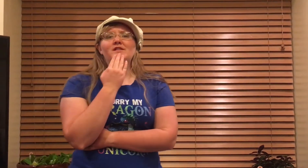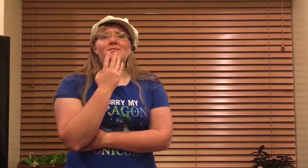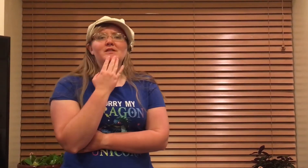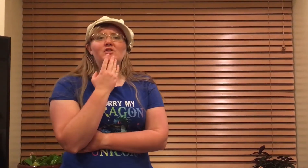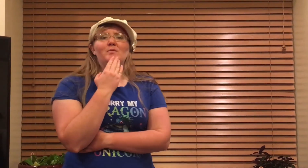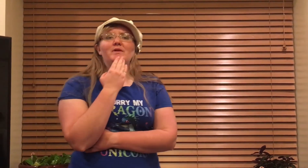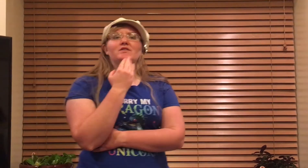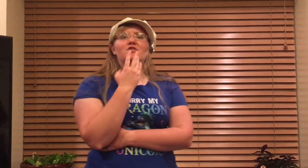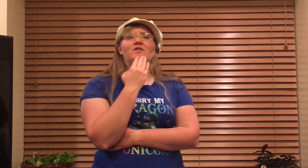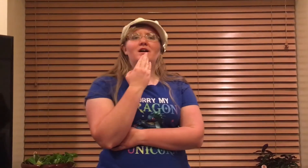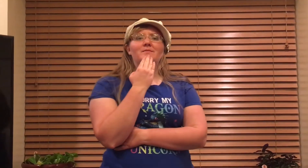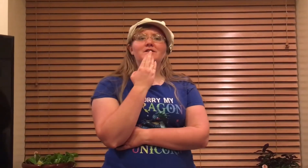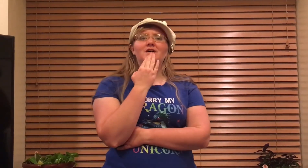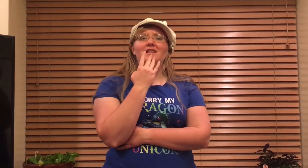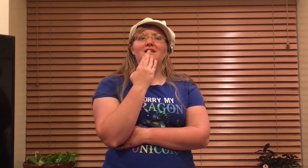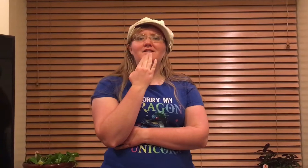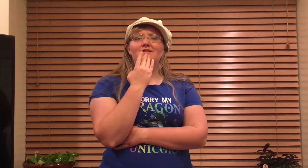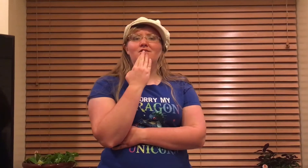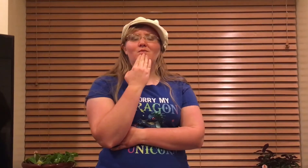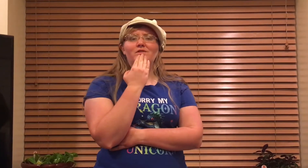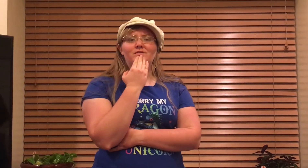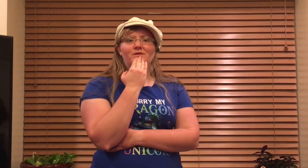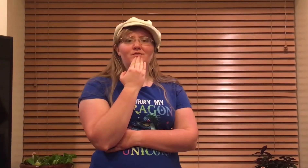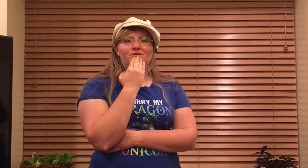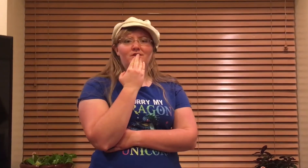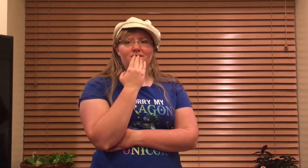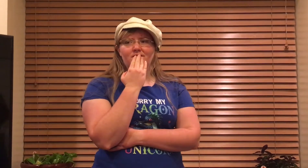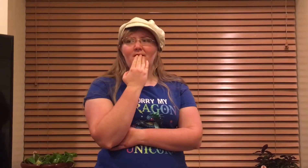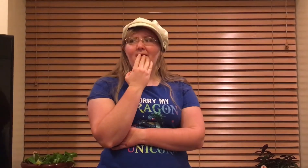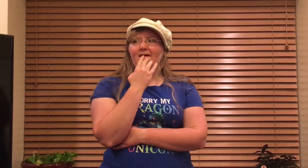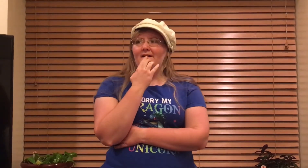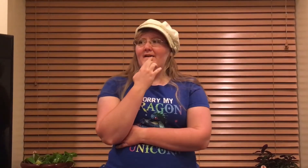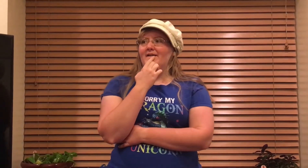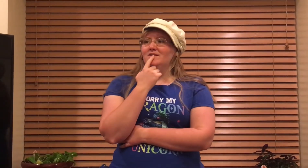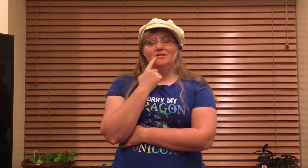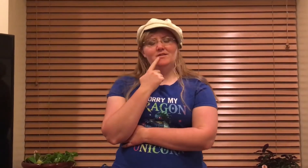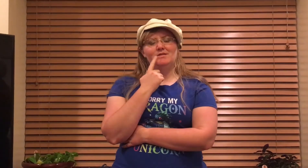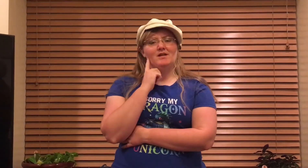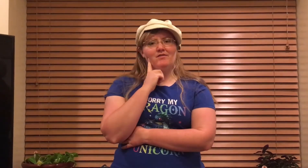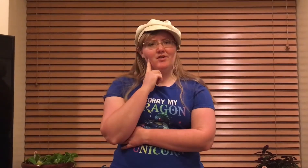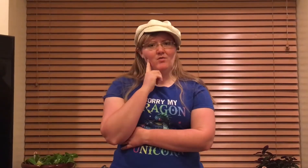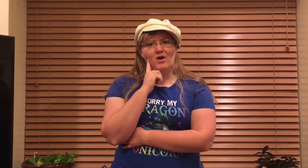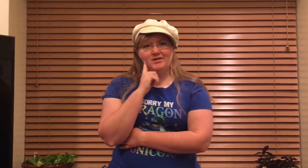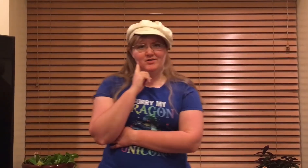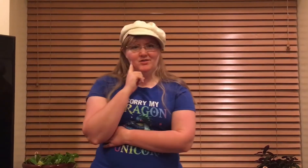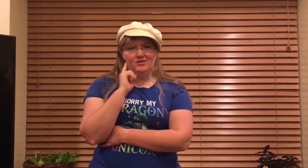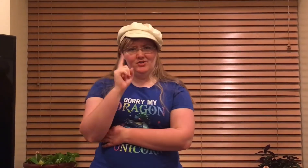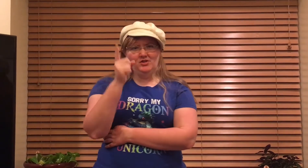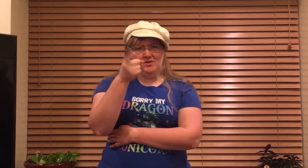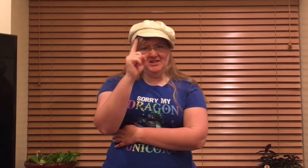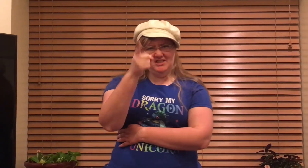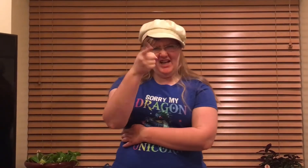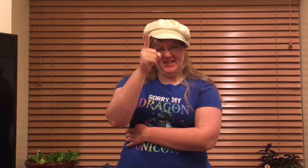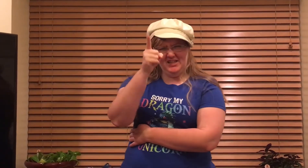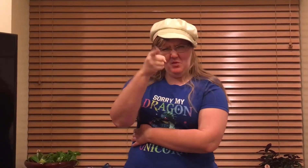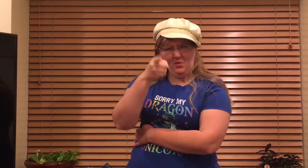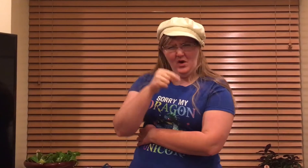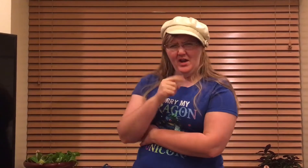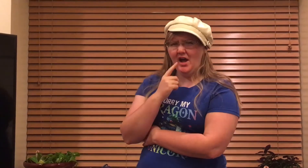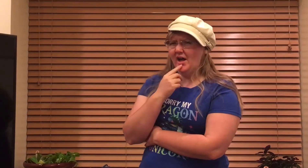seems that your biggest crime is not listening to the wisdom of your daughter. She seems like a very wise girl. She knew exactly what I